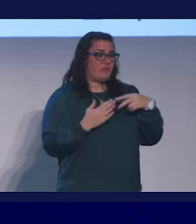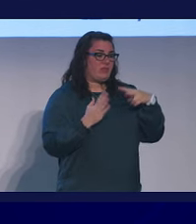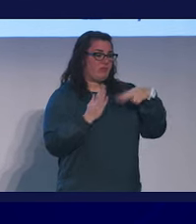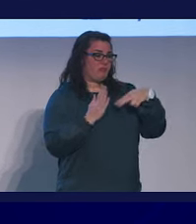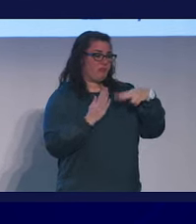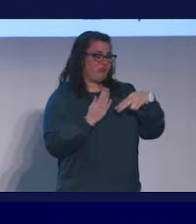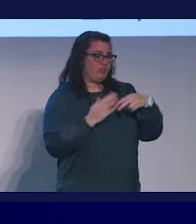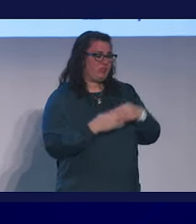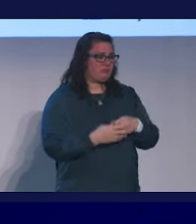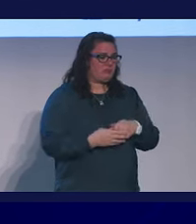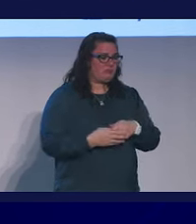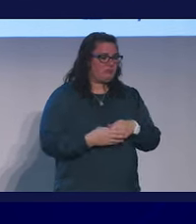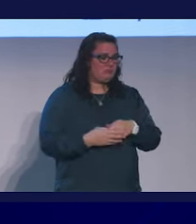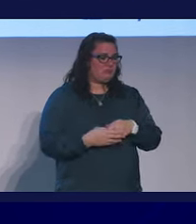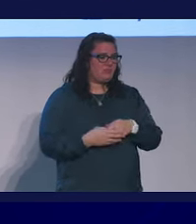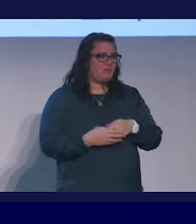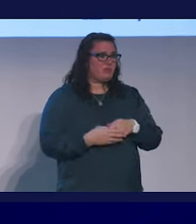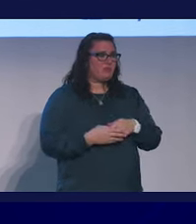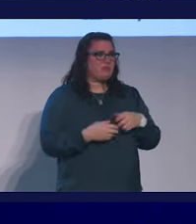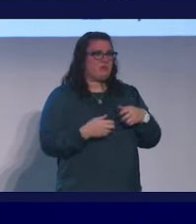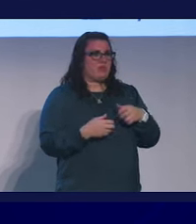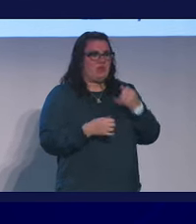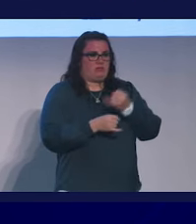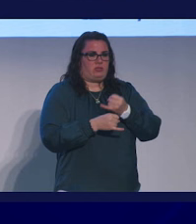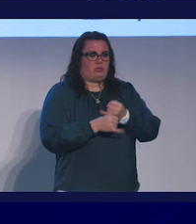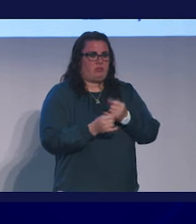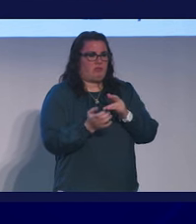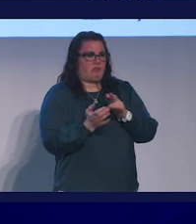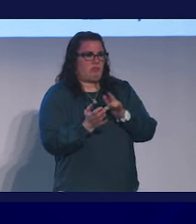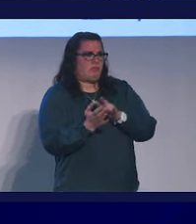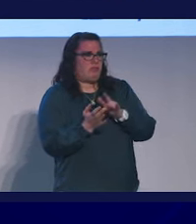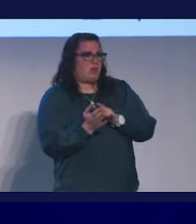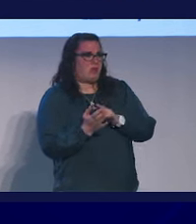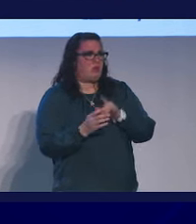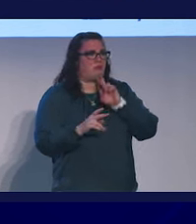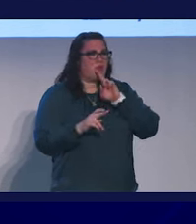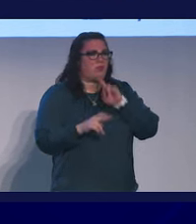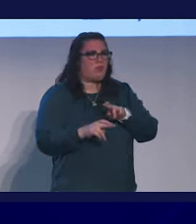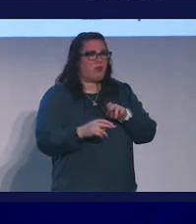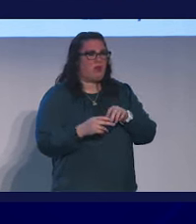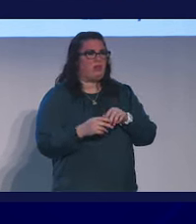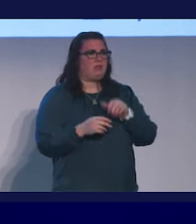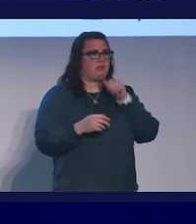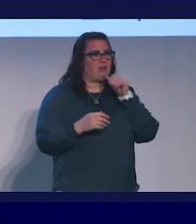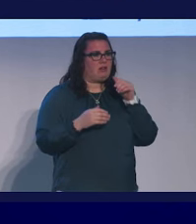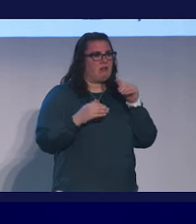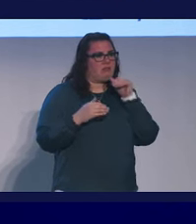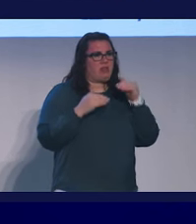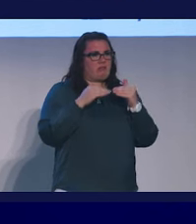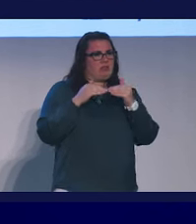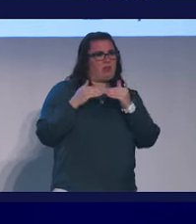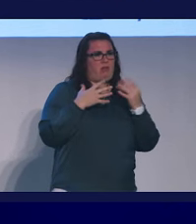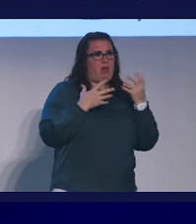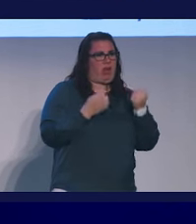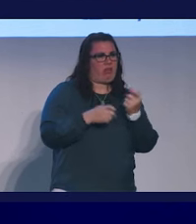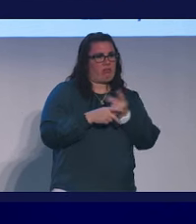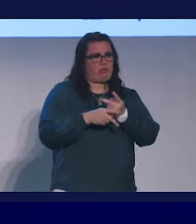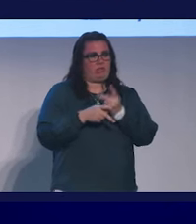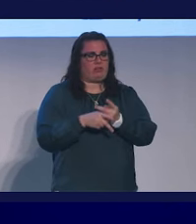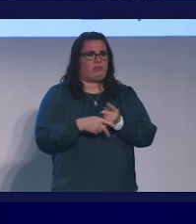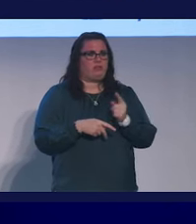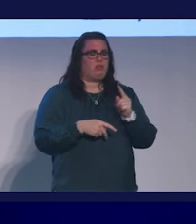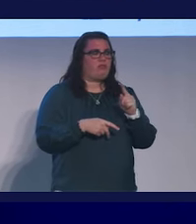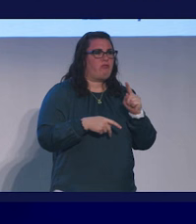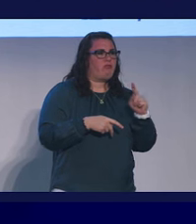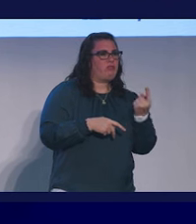the Institute of Medicine report from 1990 on unequal care, unequal health, and it was the first,